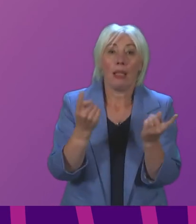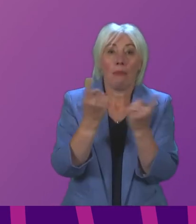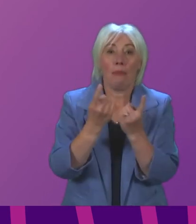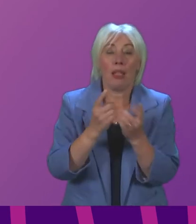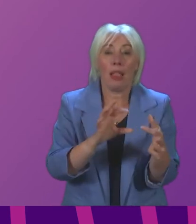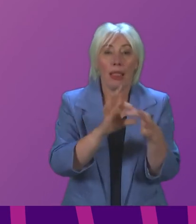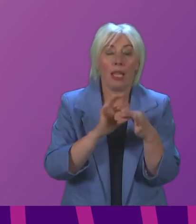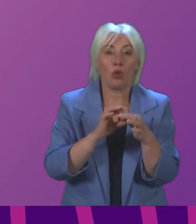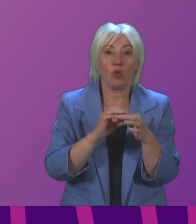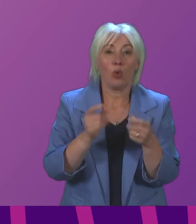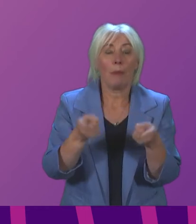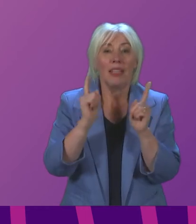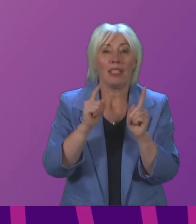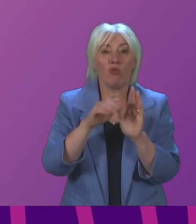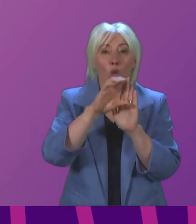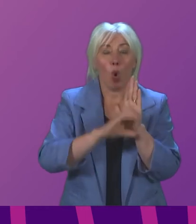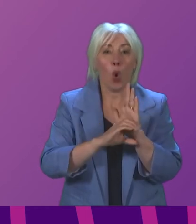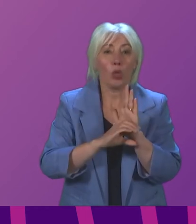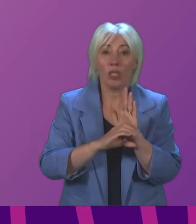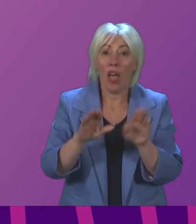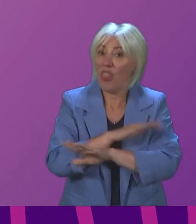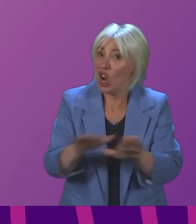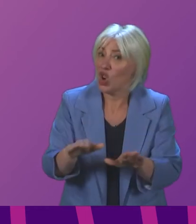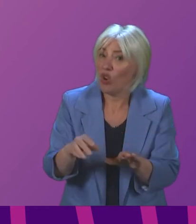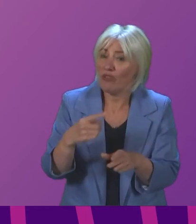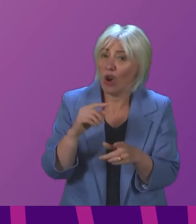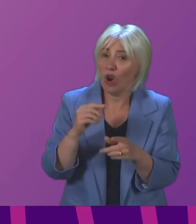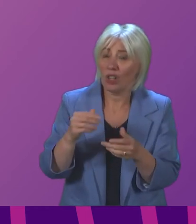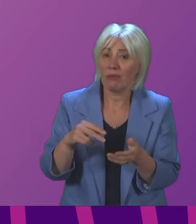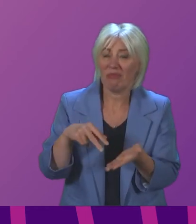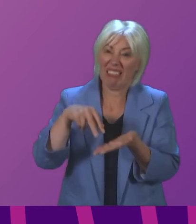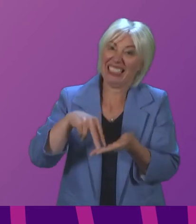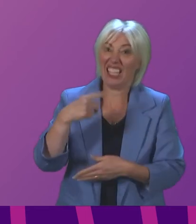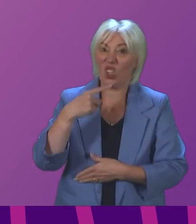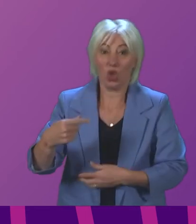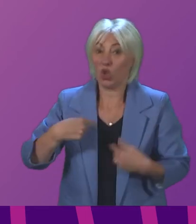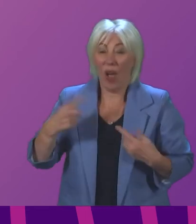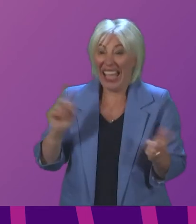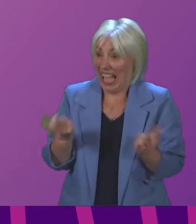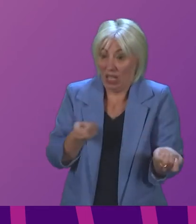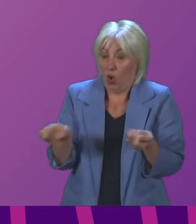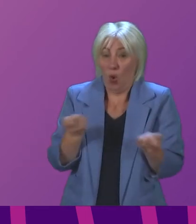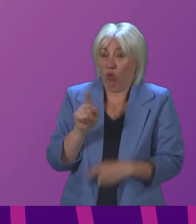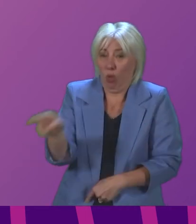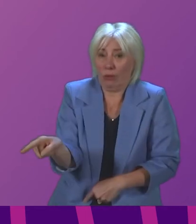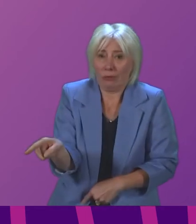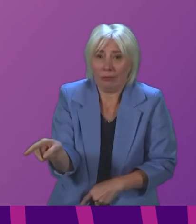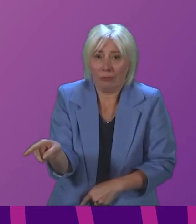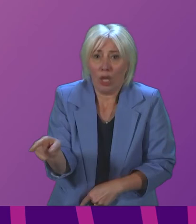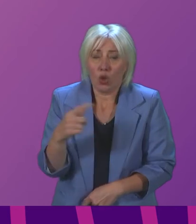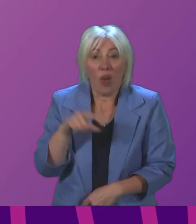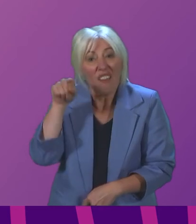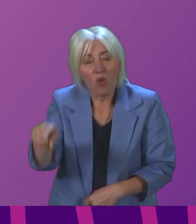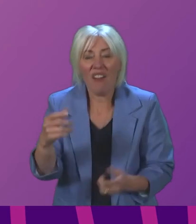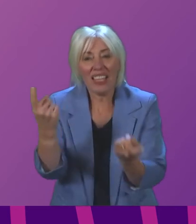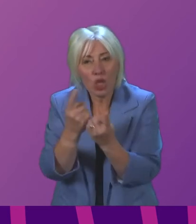to the ministerial code are not for standing orders and therefore are not for me to rule on such matters should